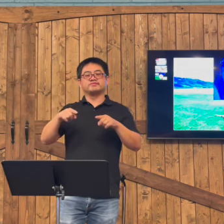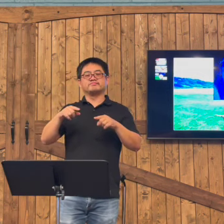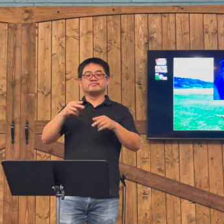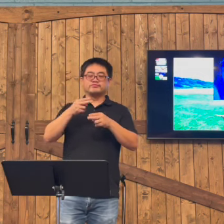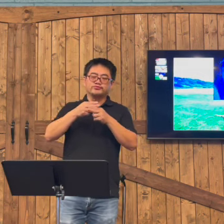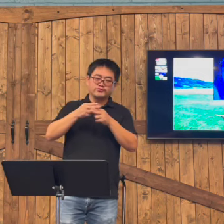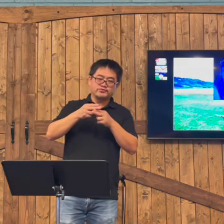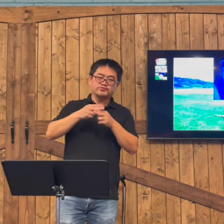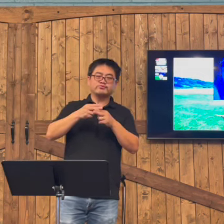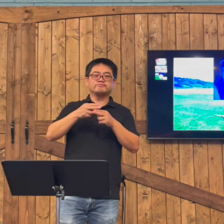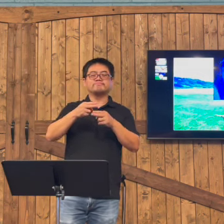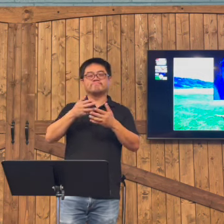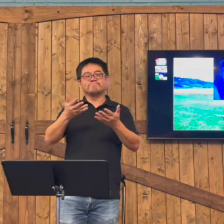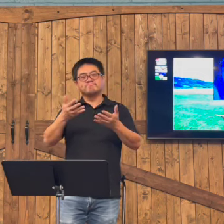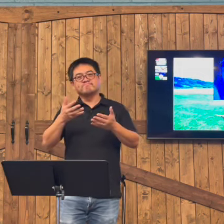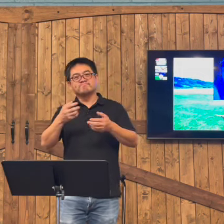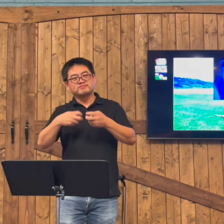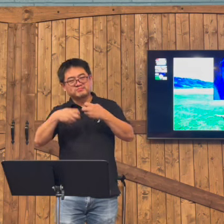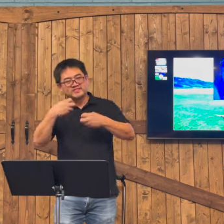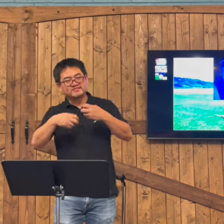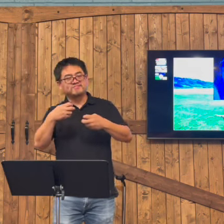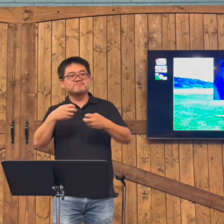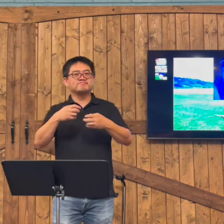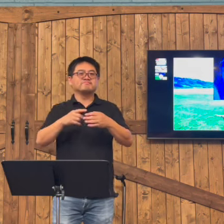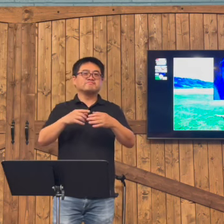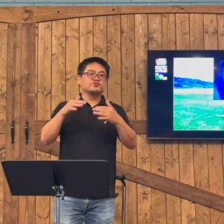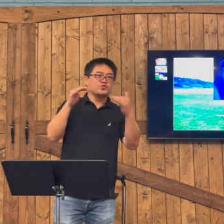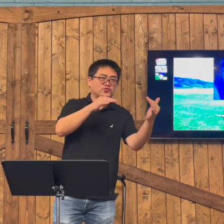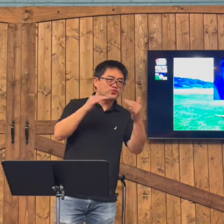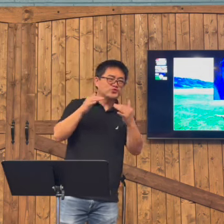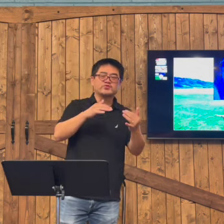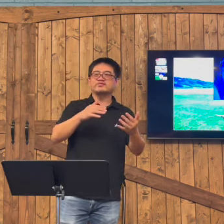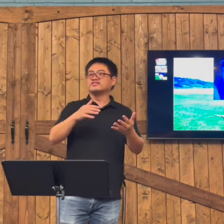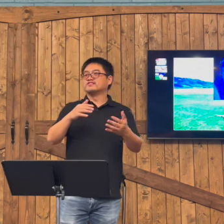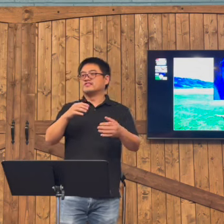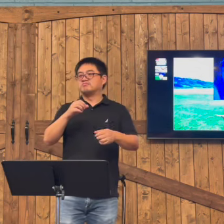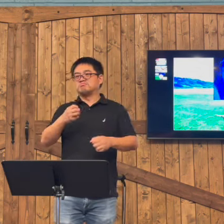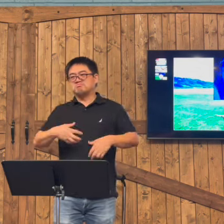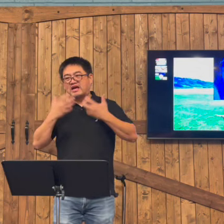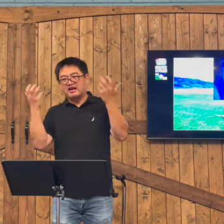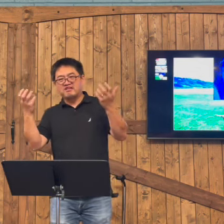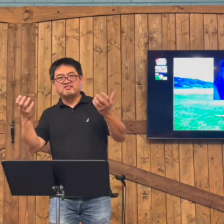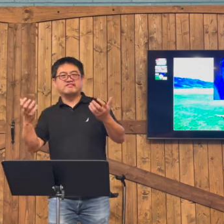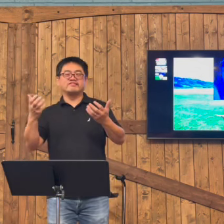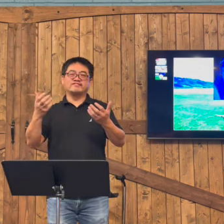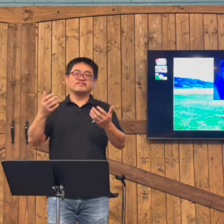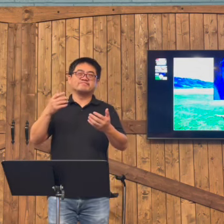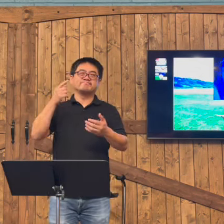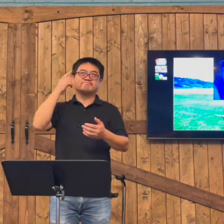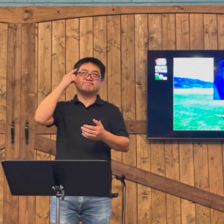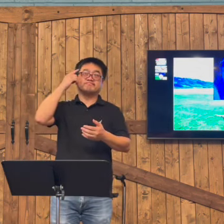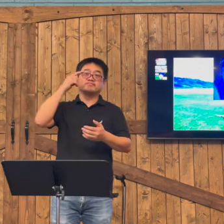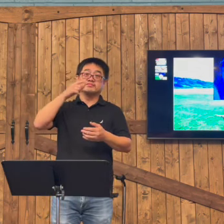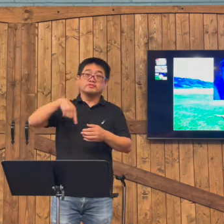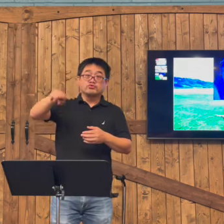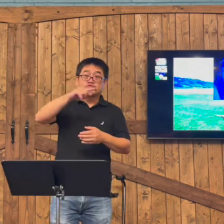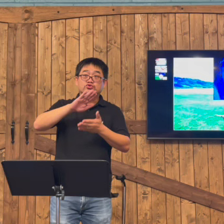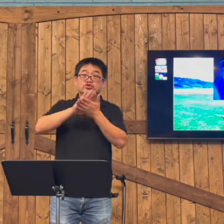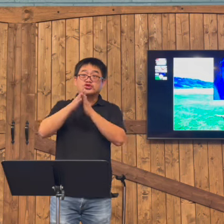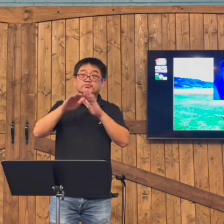minds. You're right. The world is temporary. And it has lots of problems. There's wars. People are angry and furious about